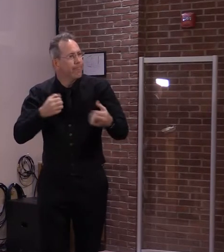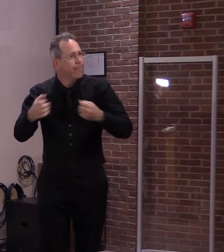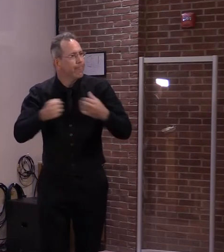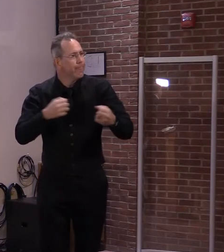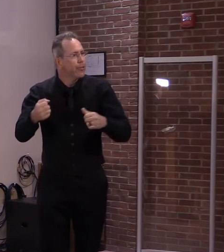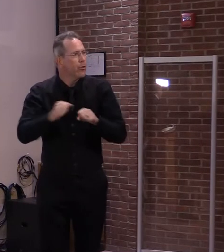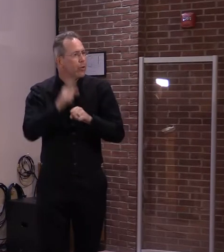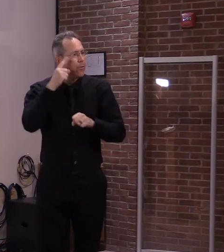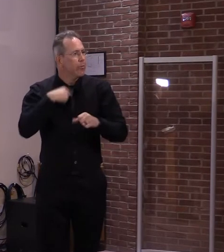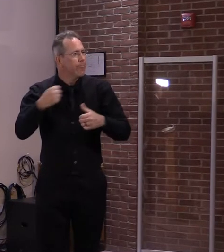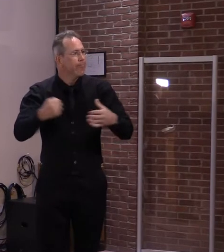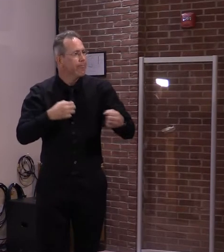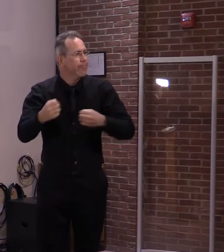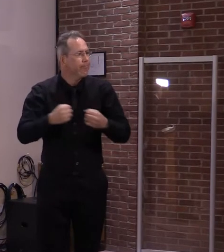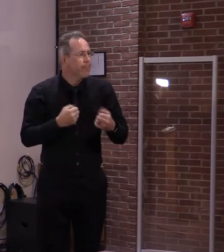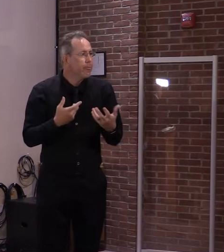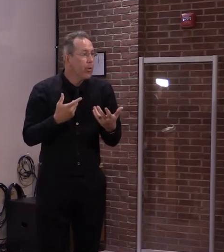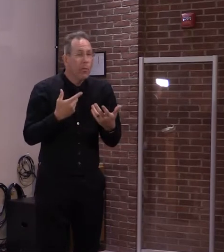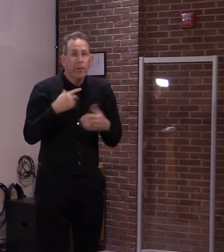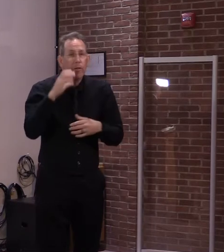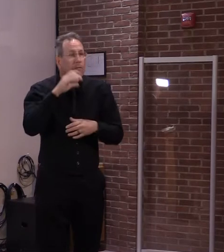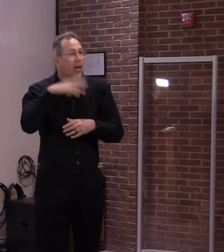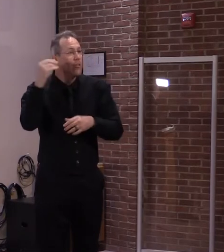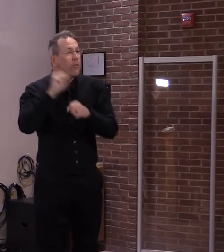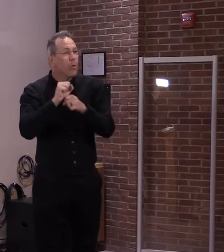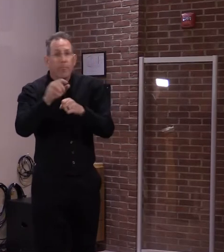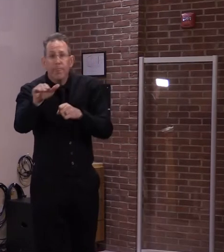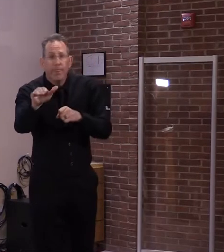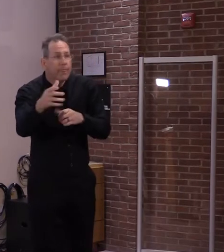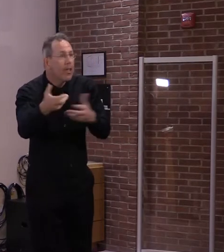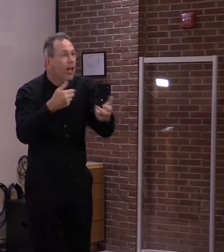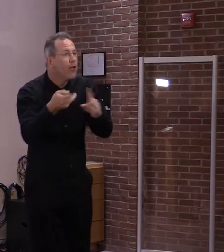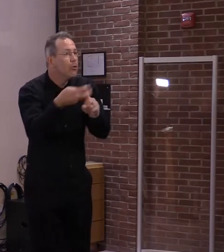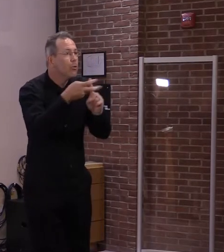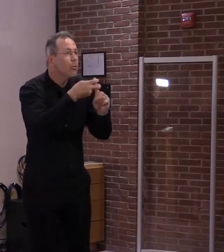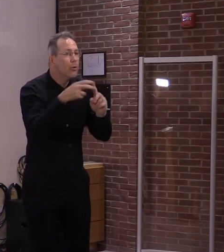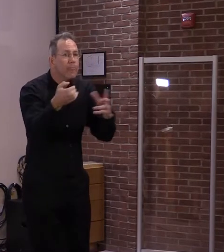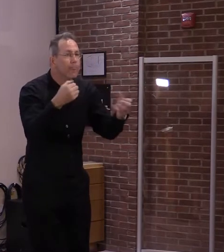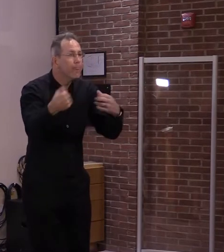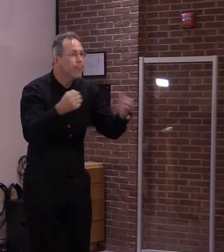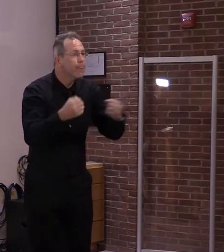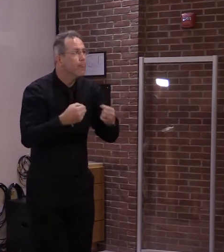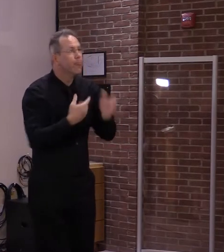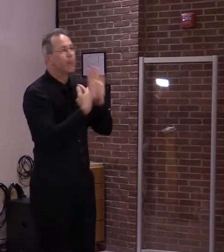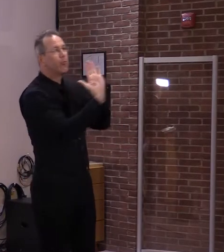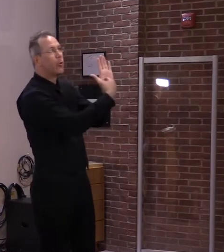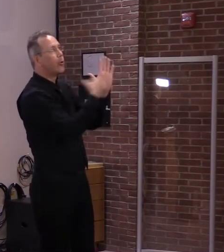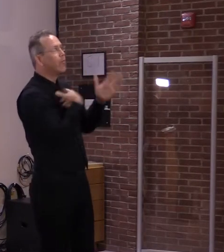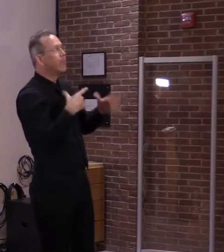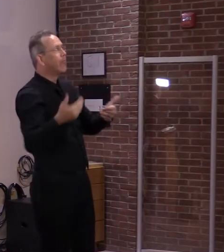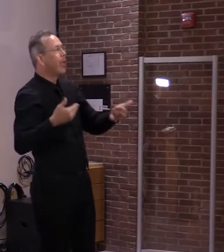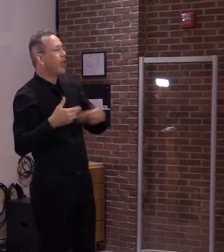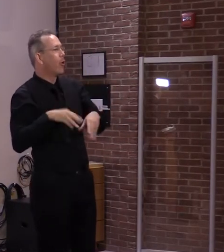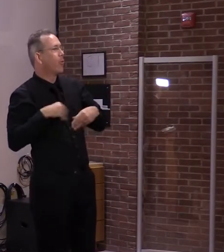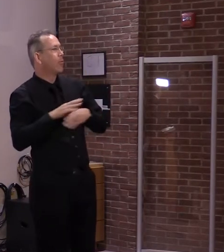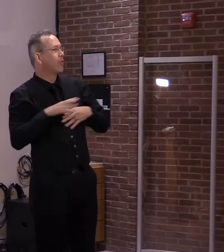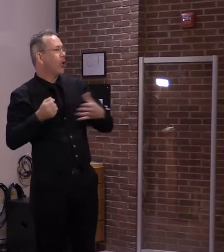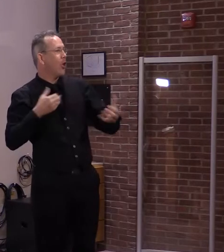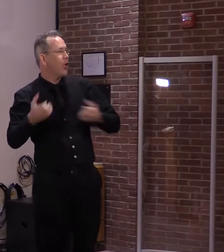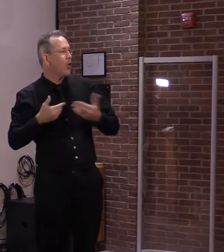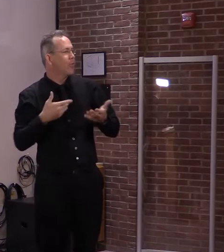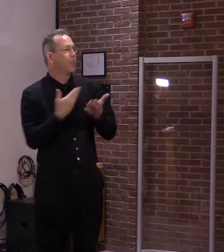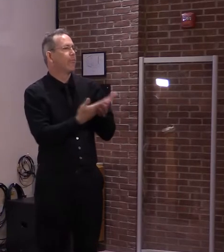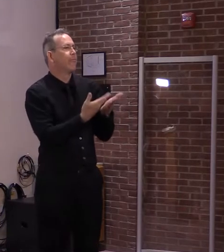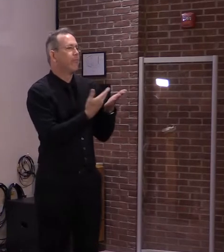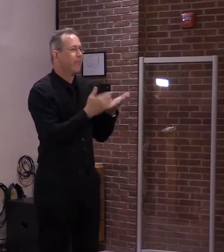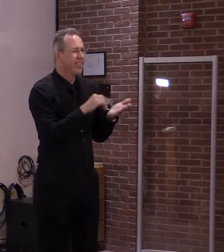there looking to either reopen their business or secure additional jobs or other